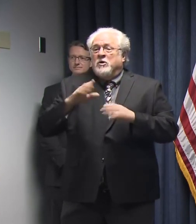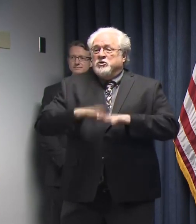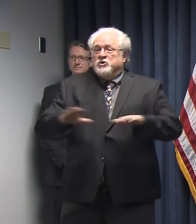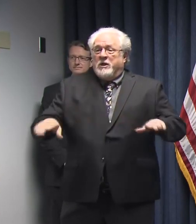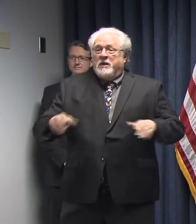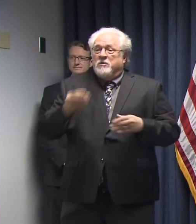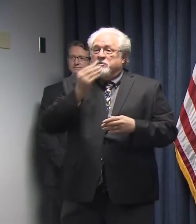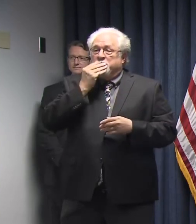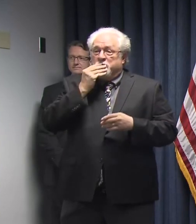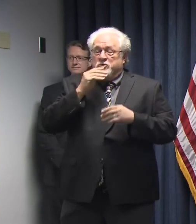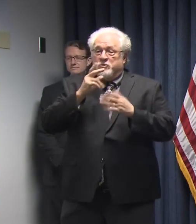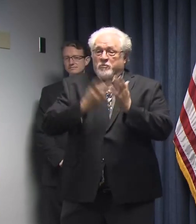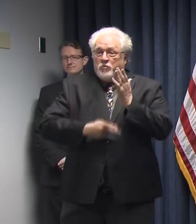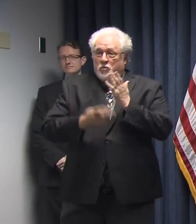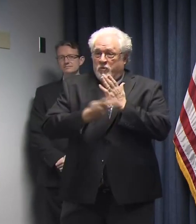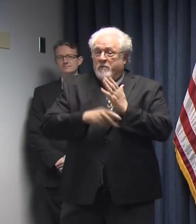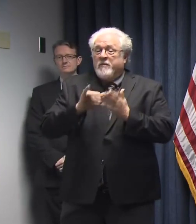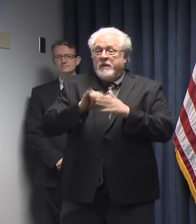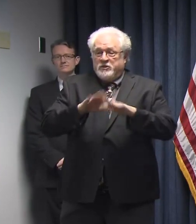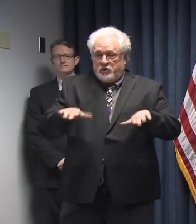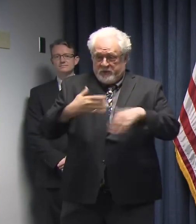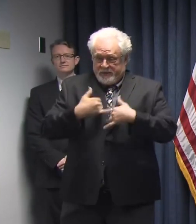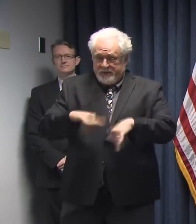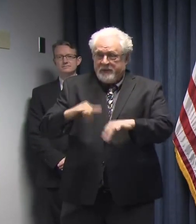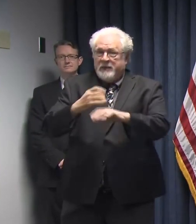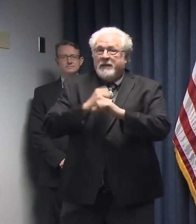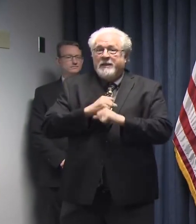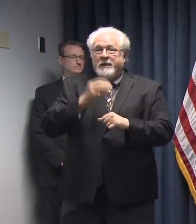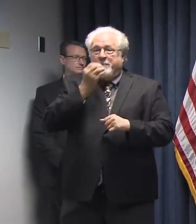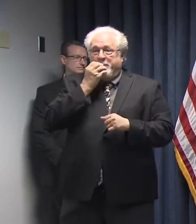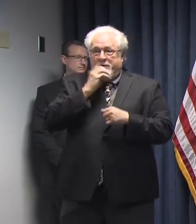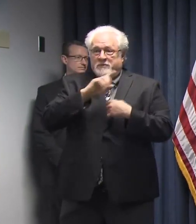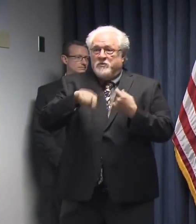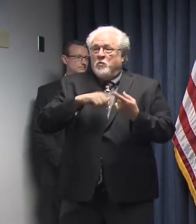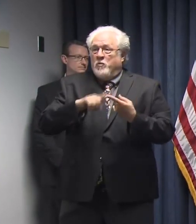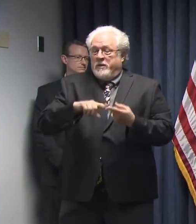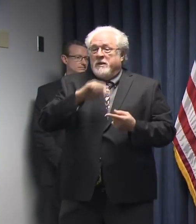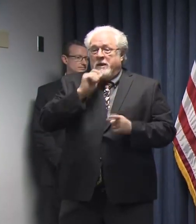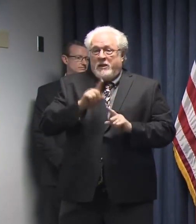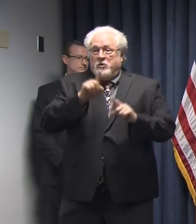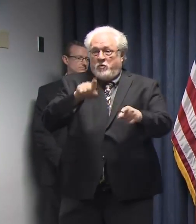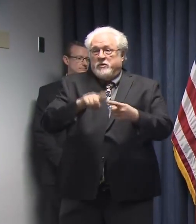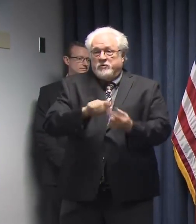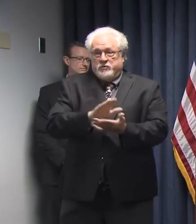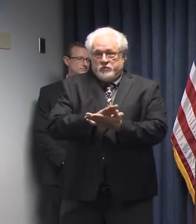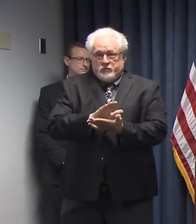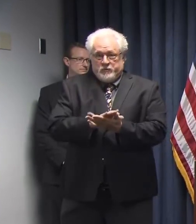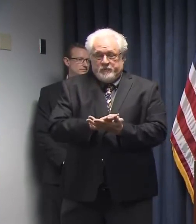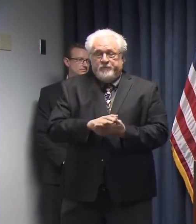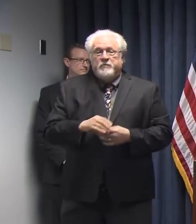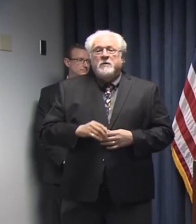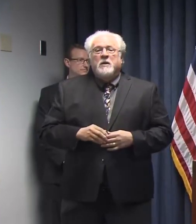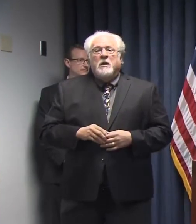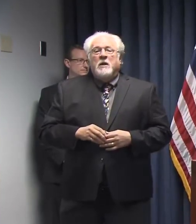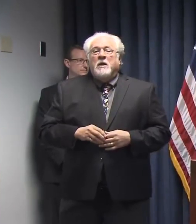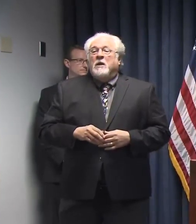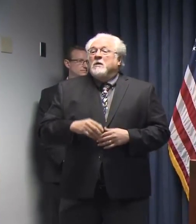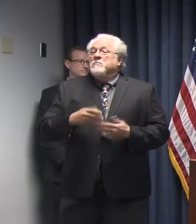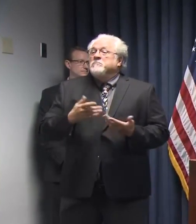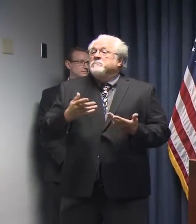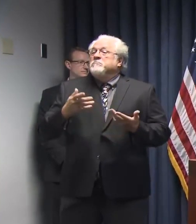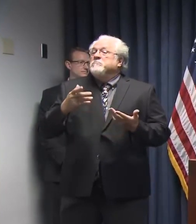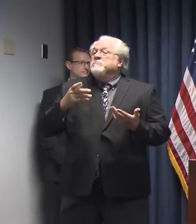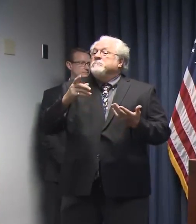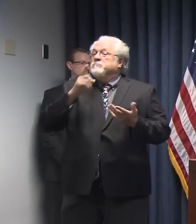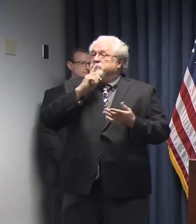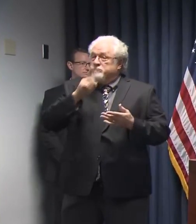to make sure that our children still receive meals while they are not attending school. Rest assured that all